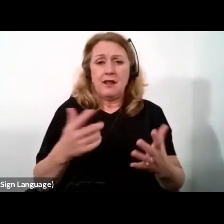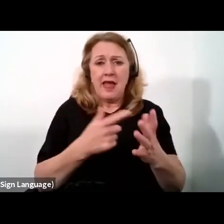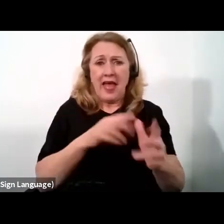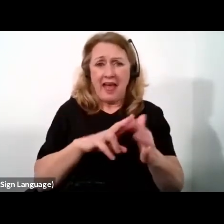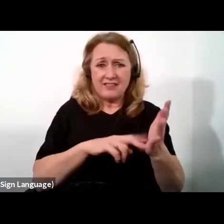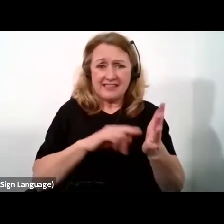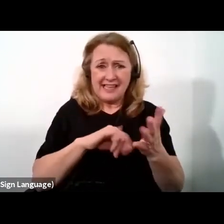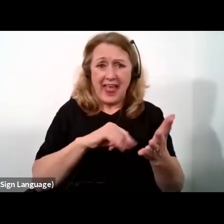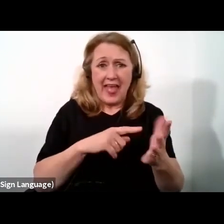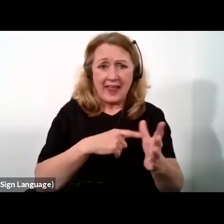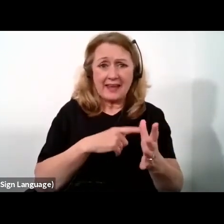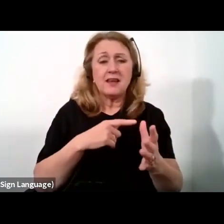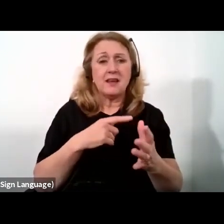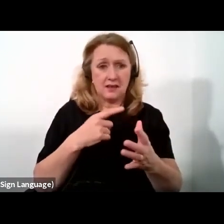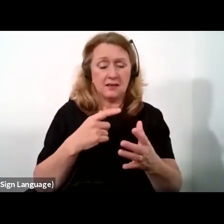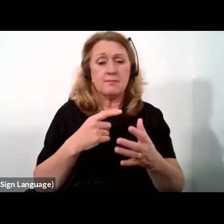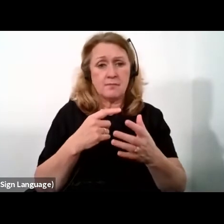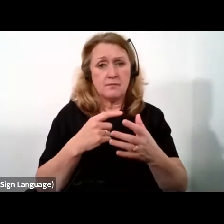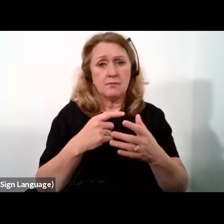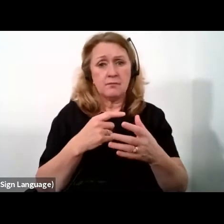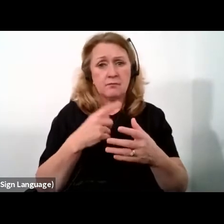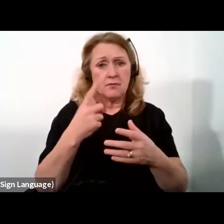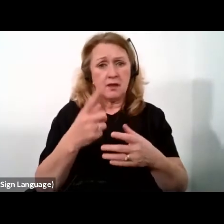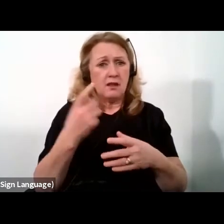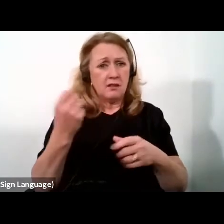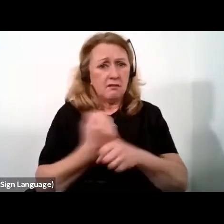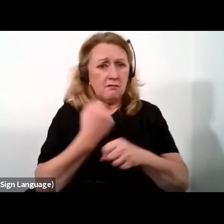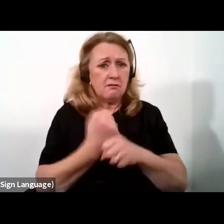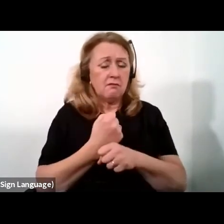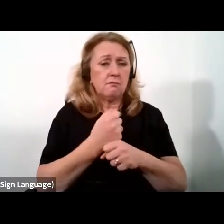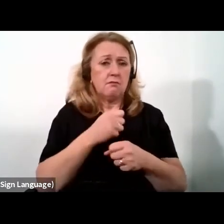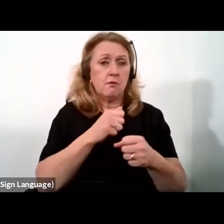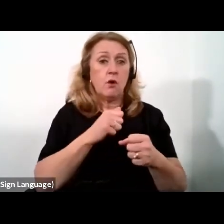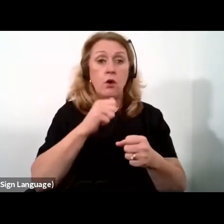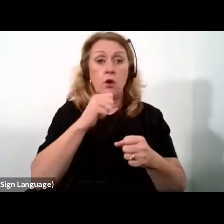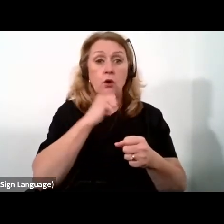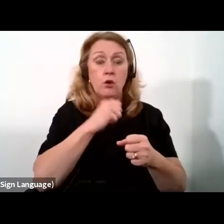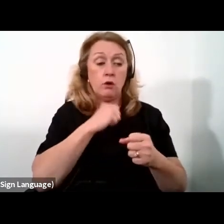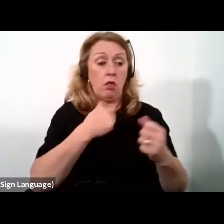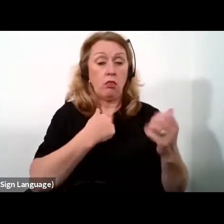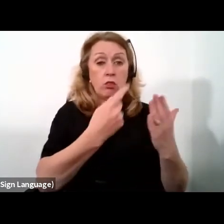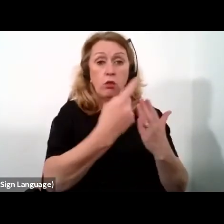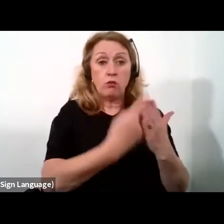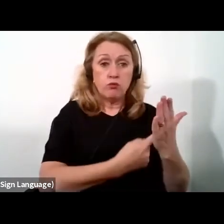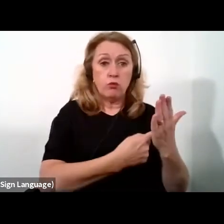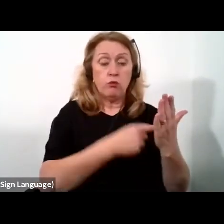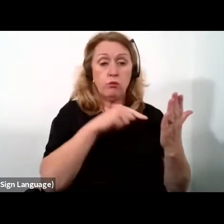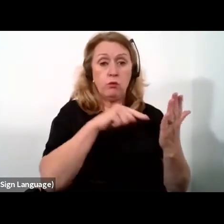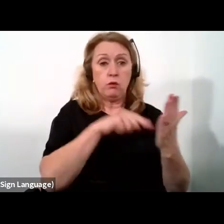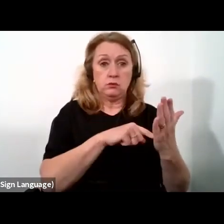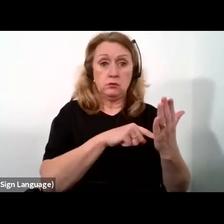aims to unlock manufacturing potential, drawing on the rules of origin to facilitate industrialization, driving